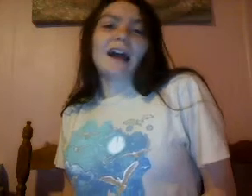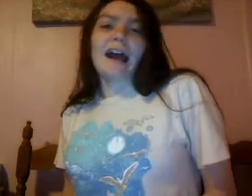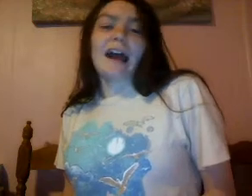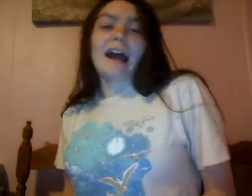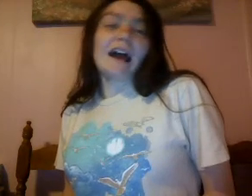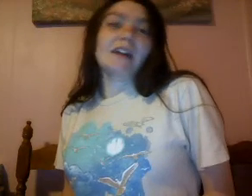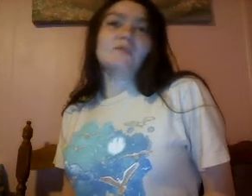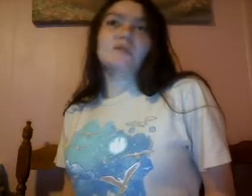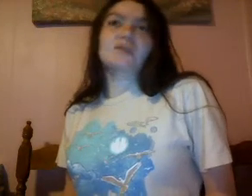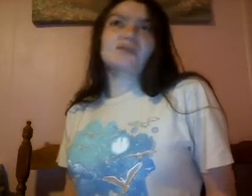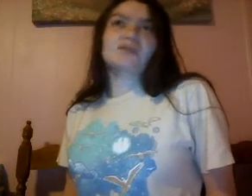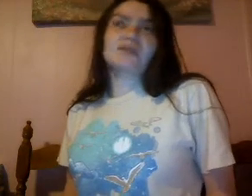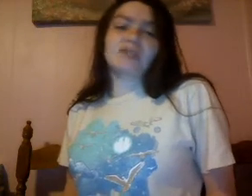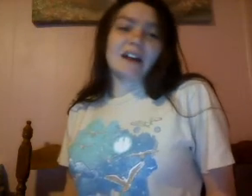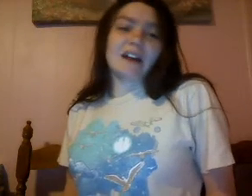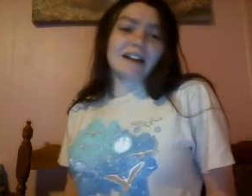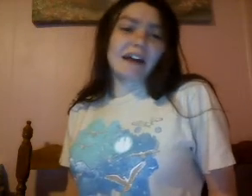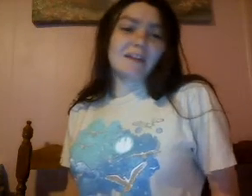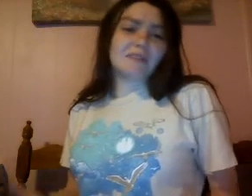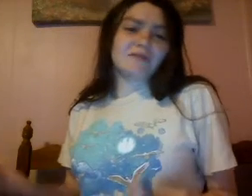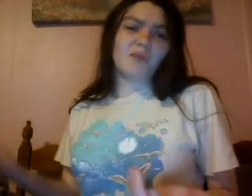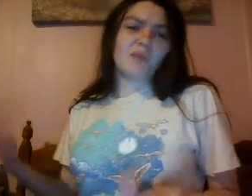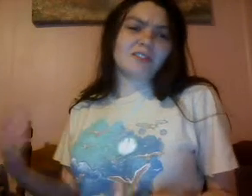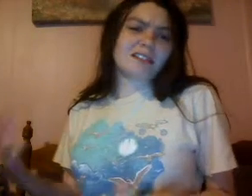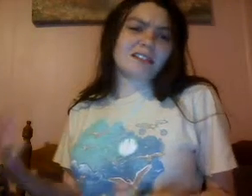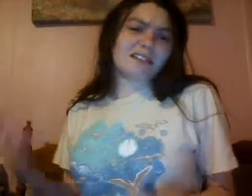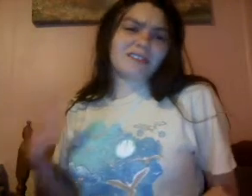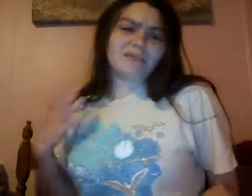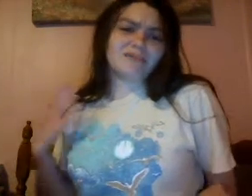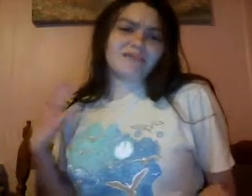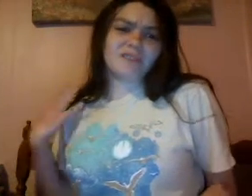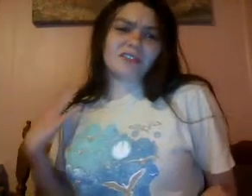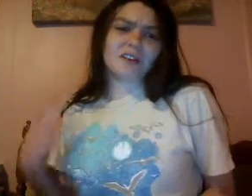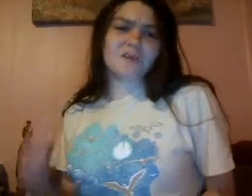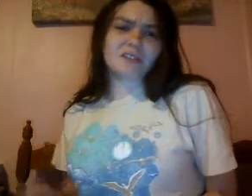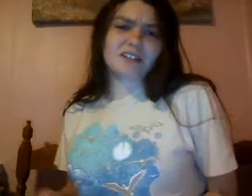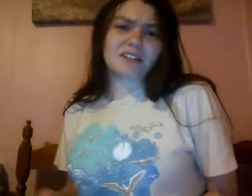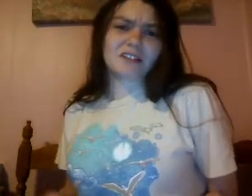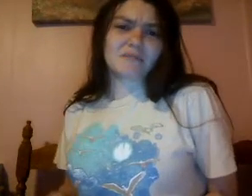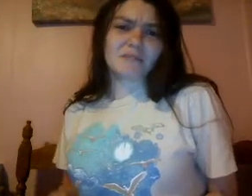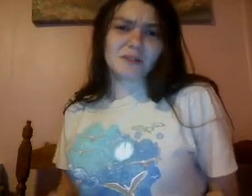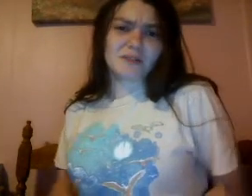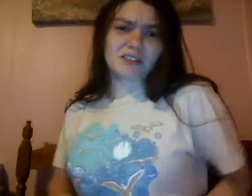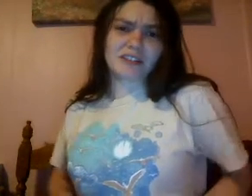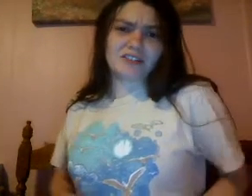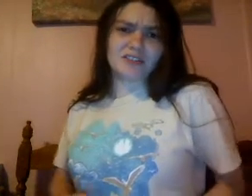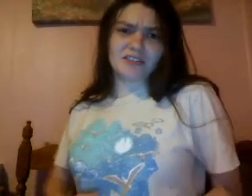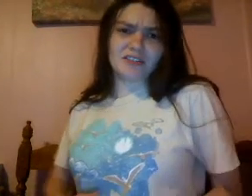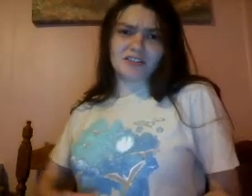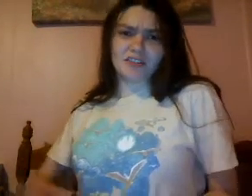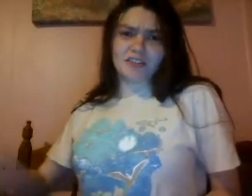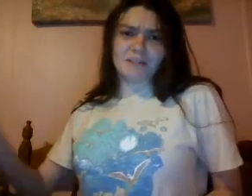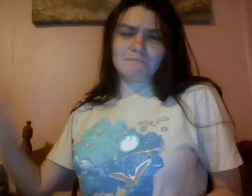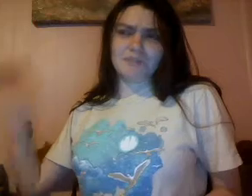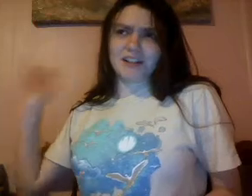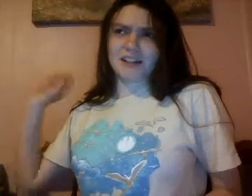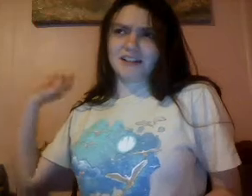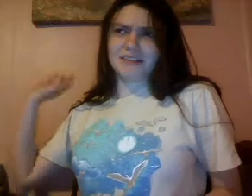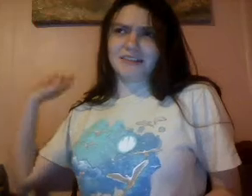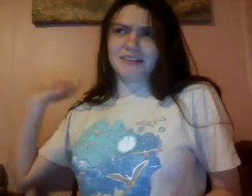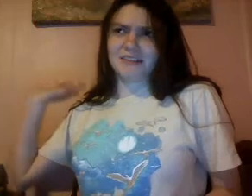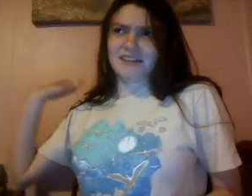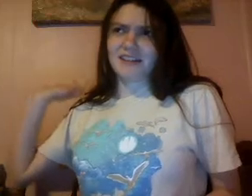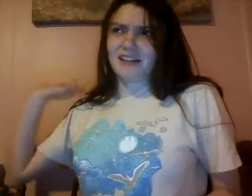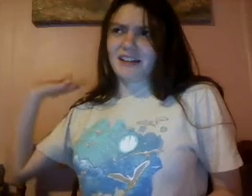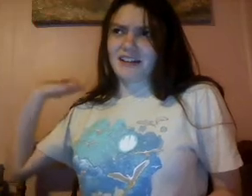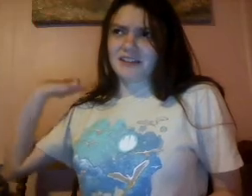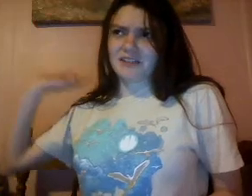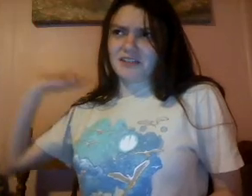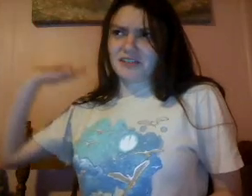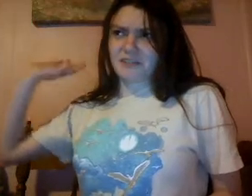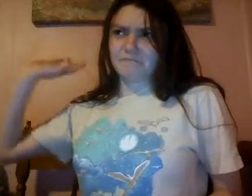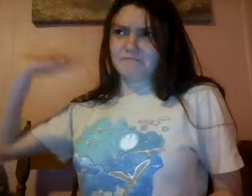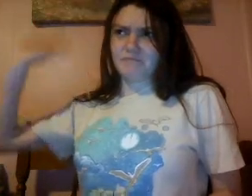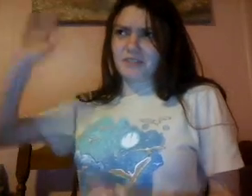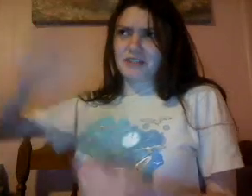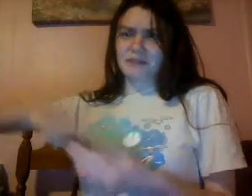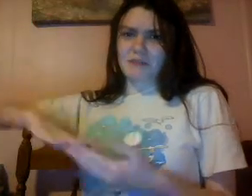I wasn't sure. I counted 14 for some reason, but I wasn't actually sure because there's like, it's my